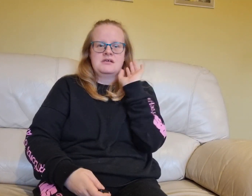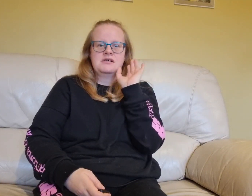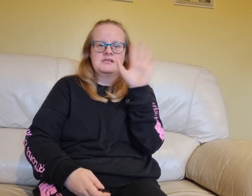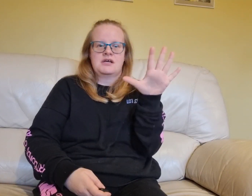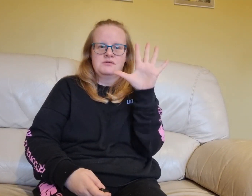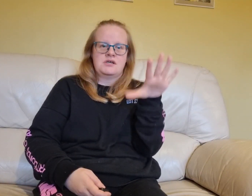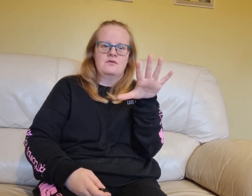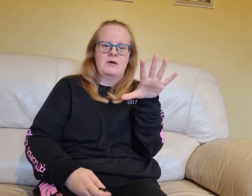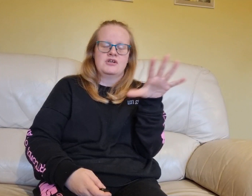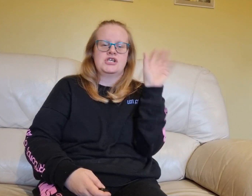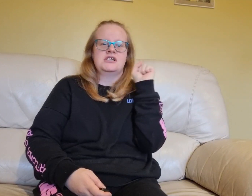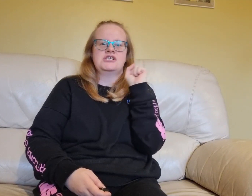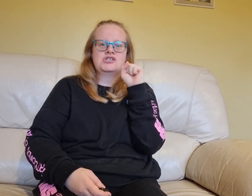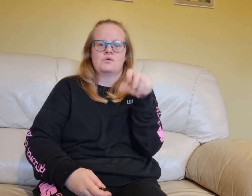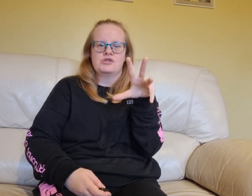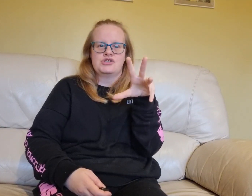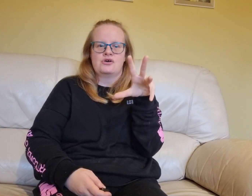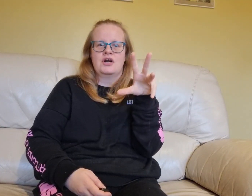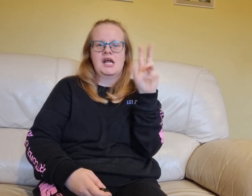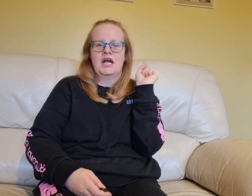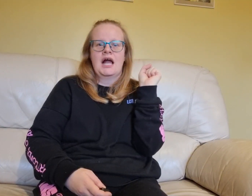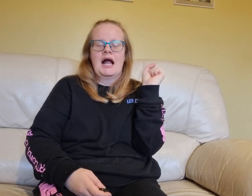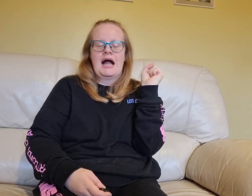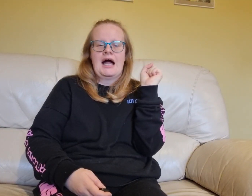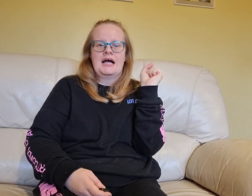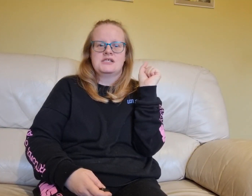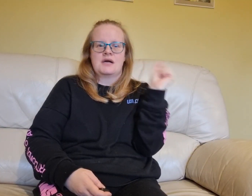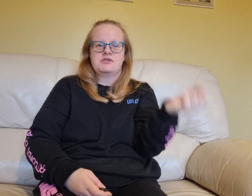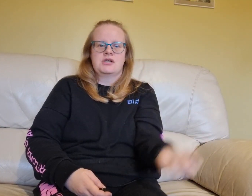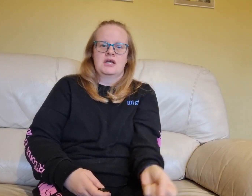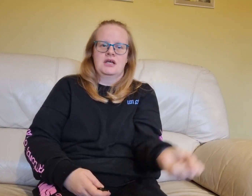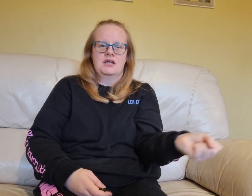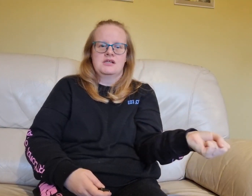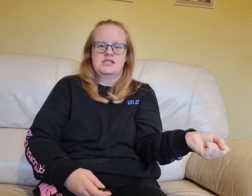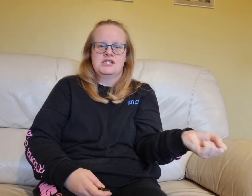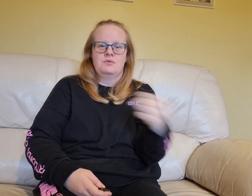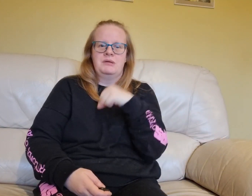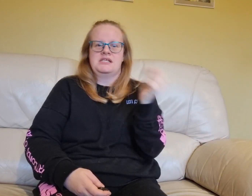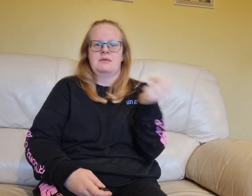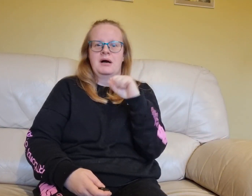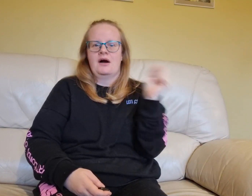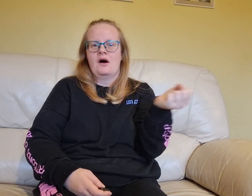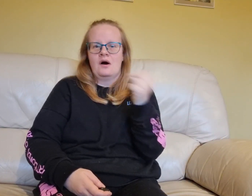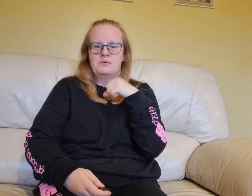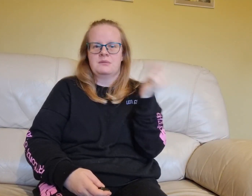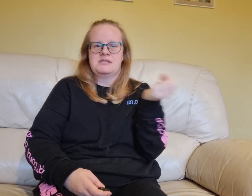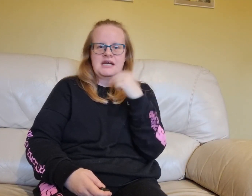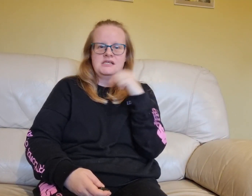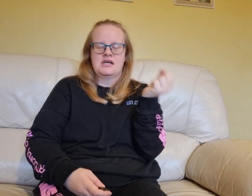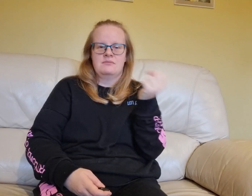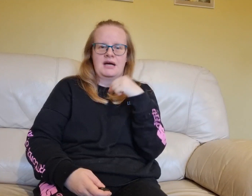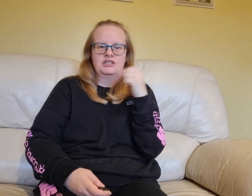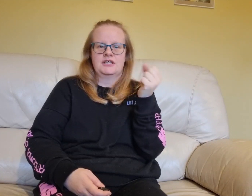so, so much, it is soul destroying, and I'm just going to continue beating my heart with the potato masher,